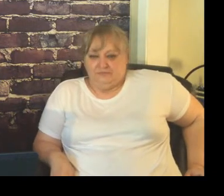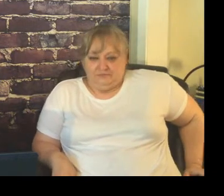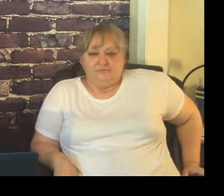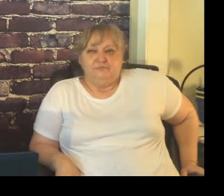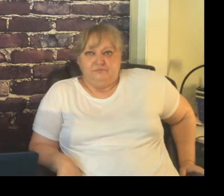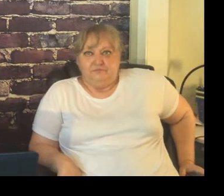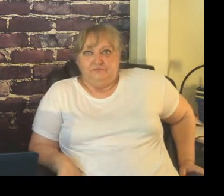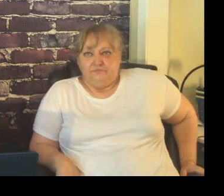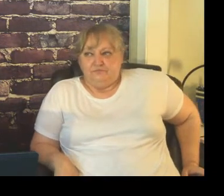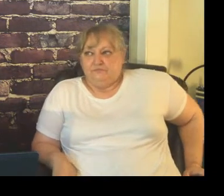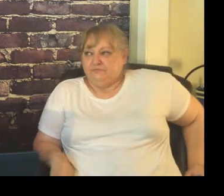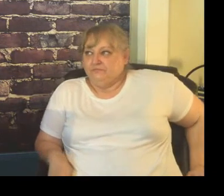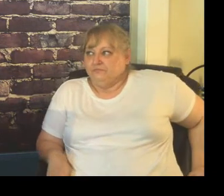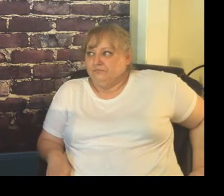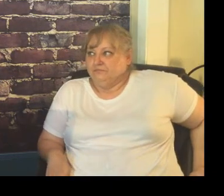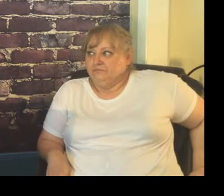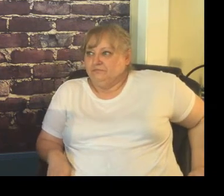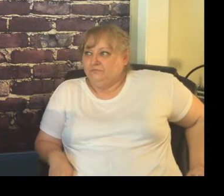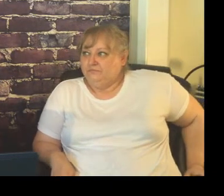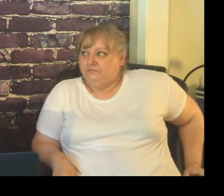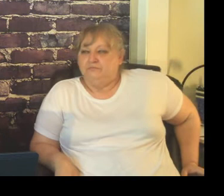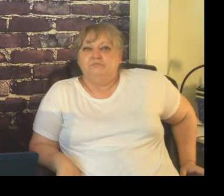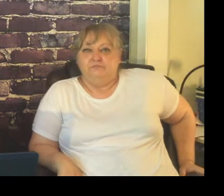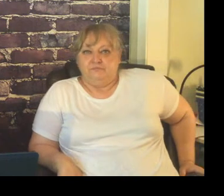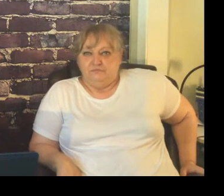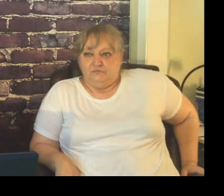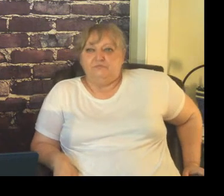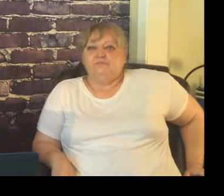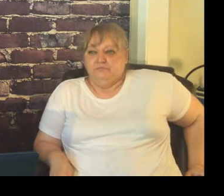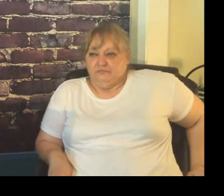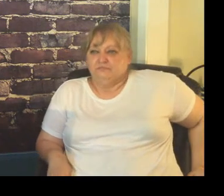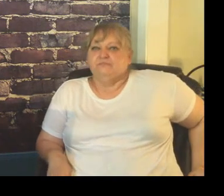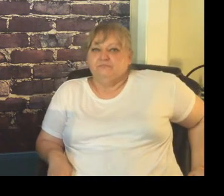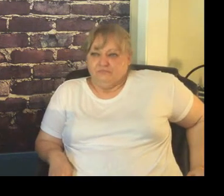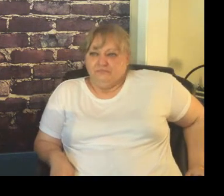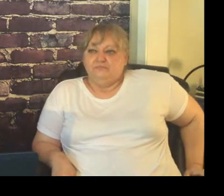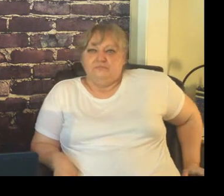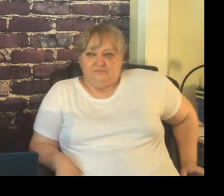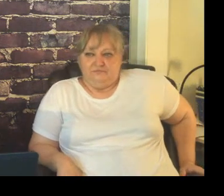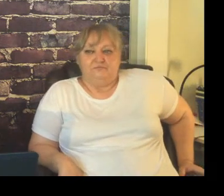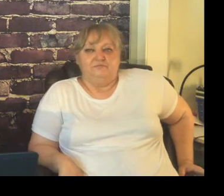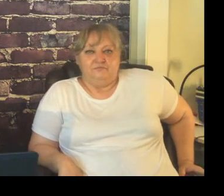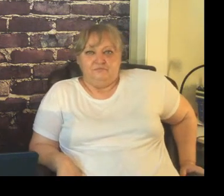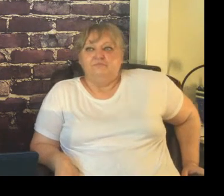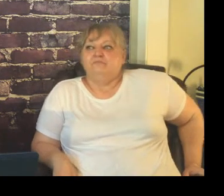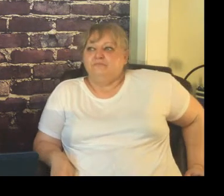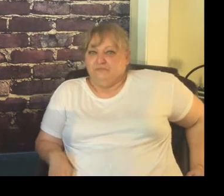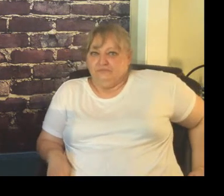so each day you're going to have to repeat repeat repeat and add a little more and repeat that